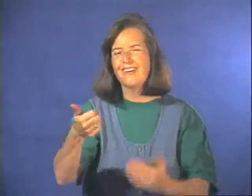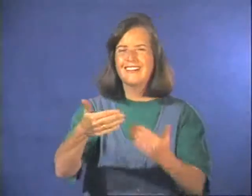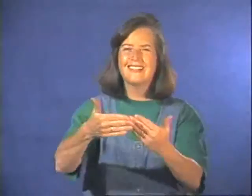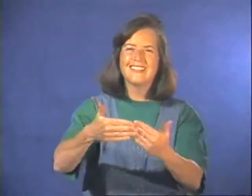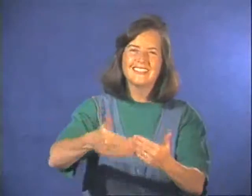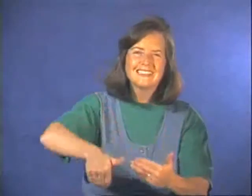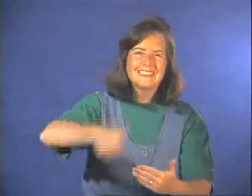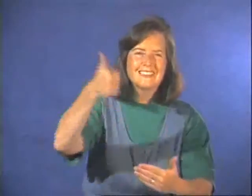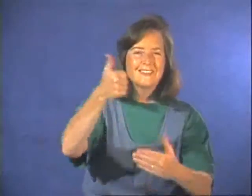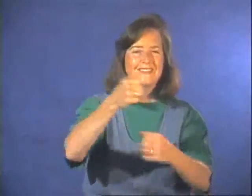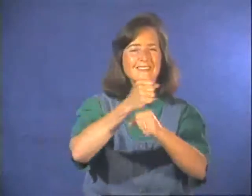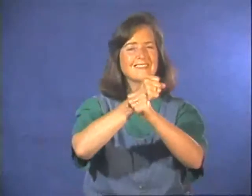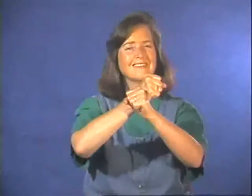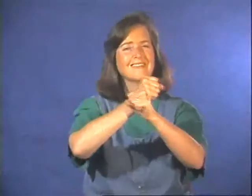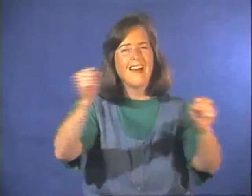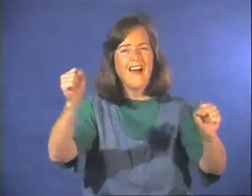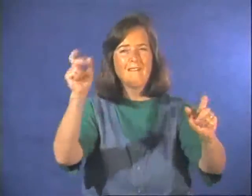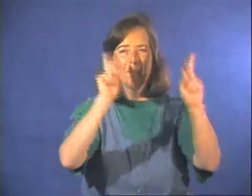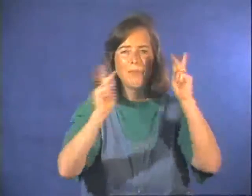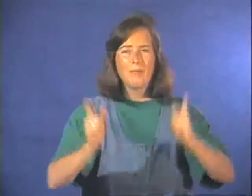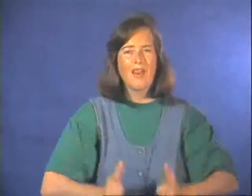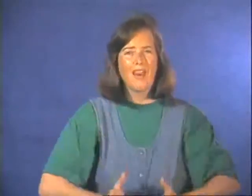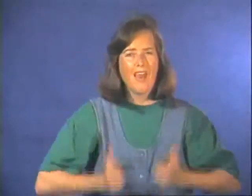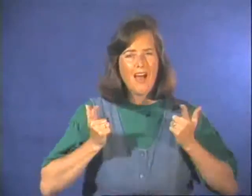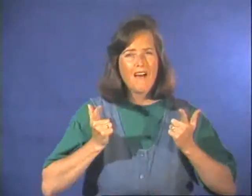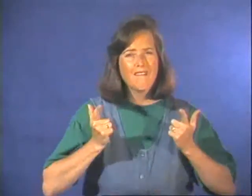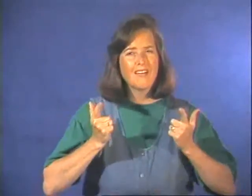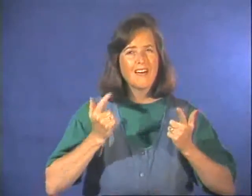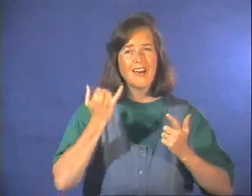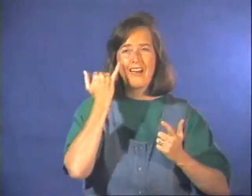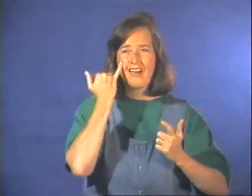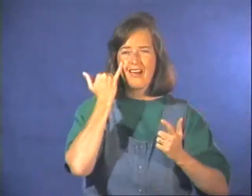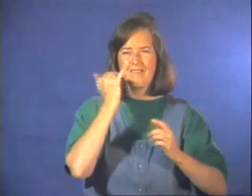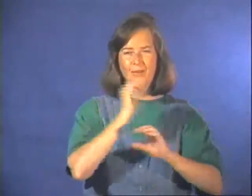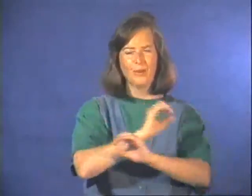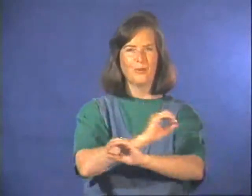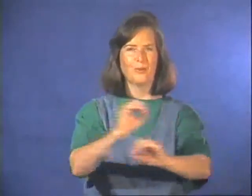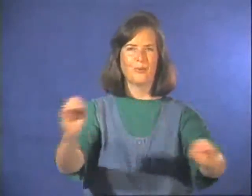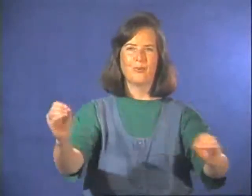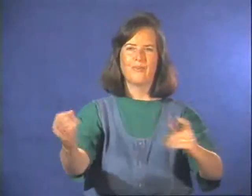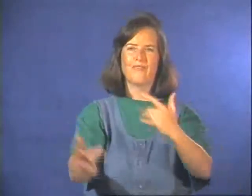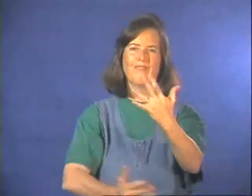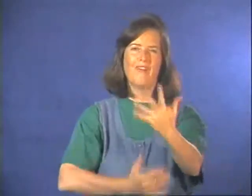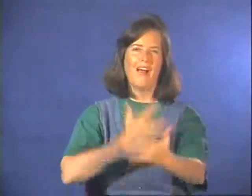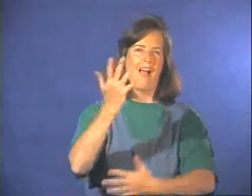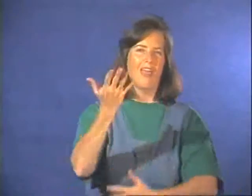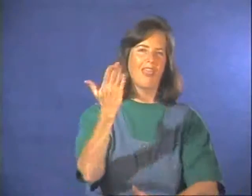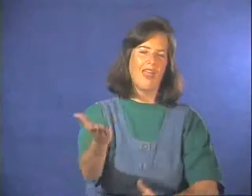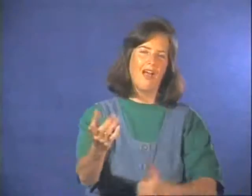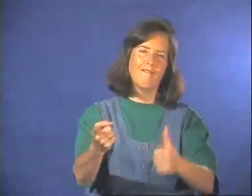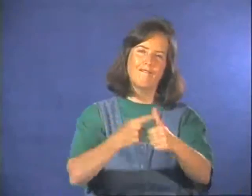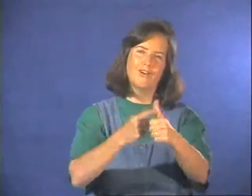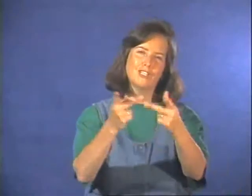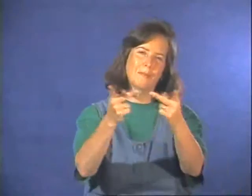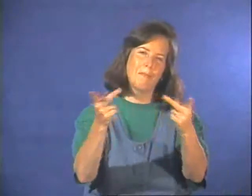It is much easier to save lives and buildings if the fire never starts.